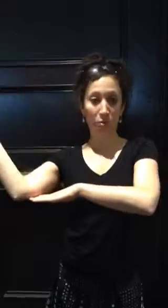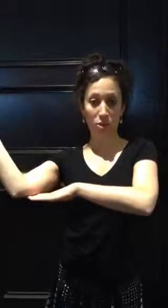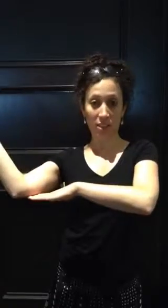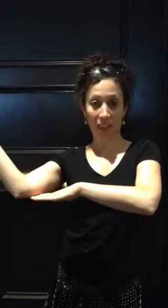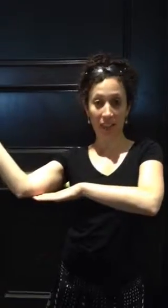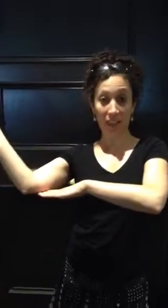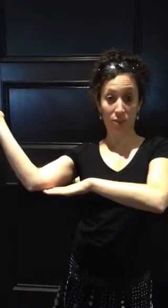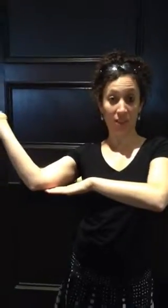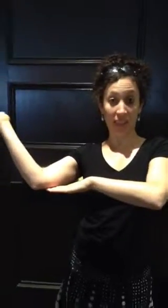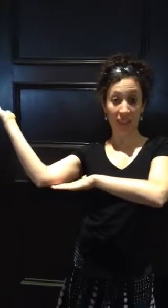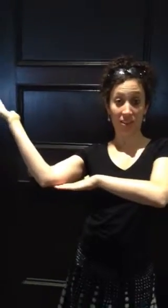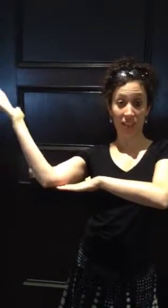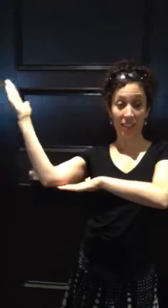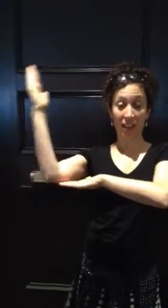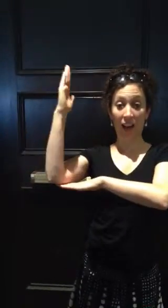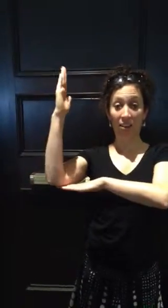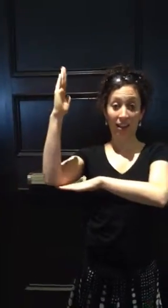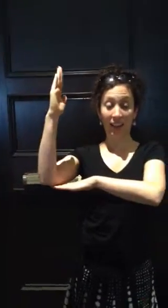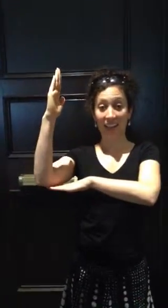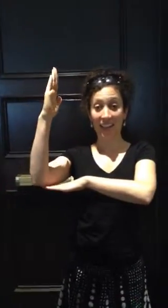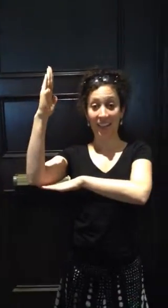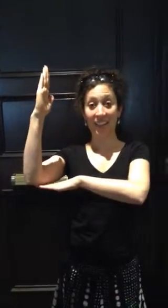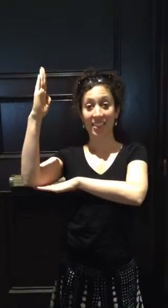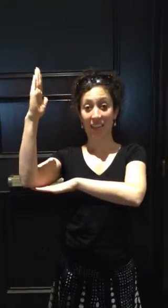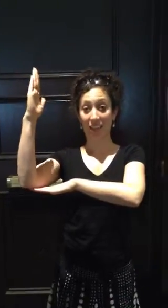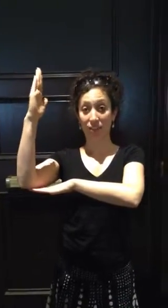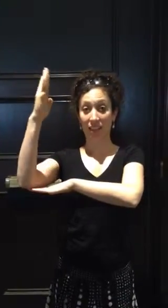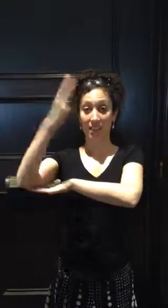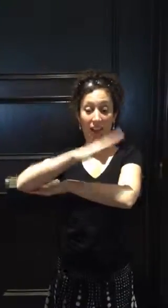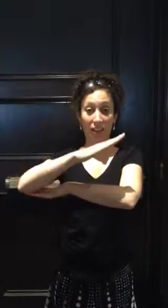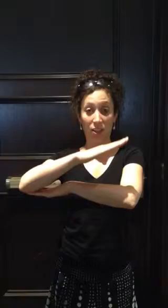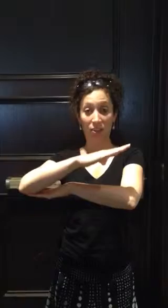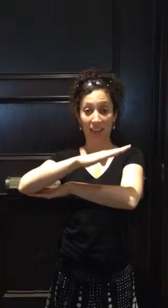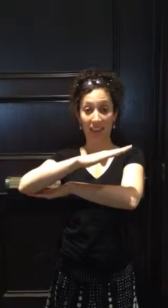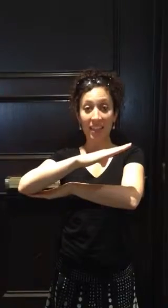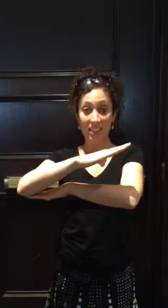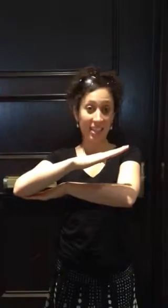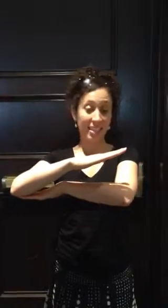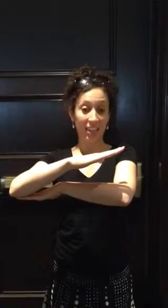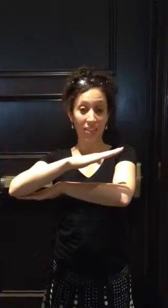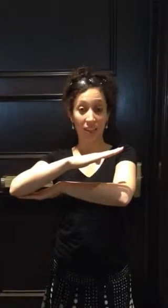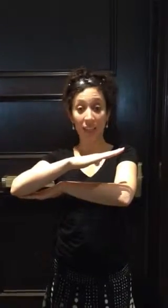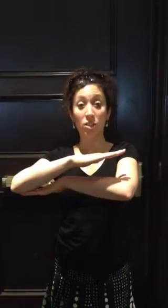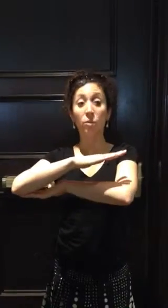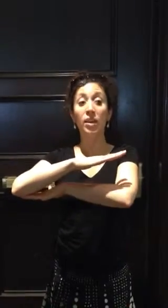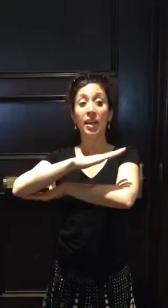Obtuse angle is greater than 90 degrees. A right angle is 90 degrees. Obtuse angle is less than 90 degrees. We